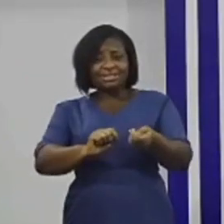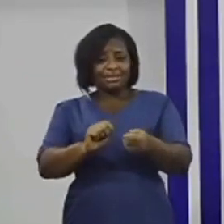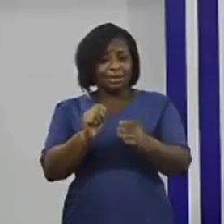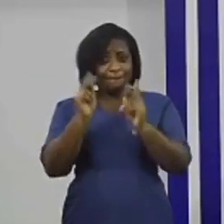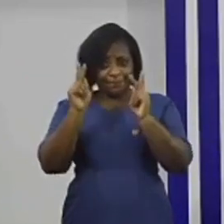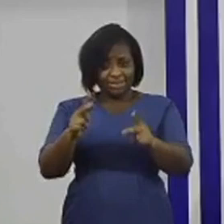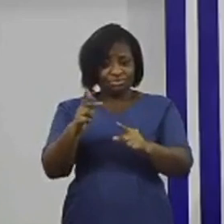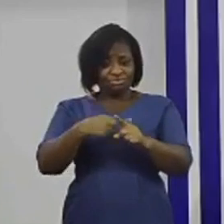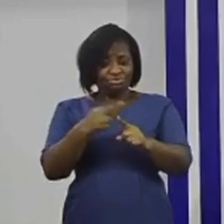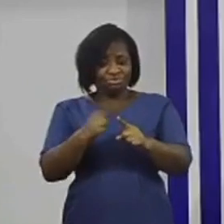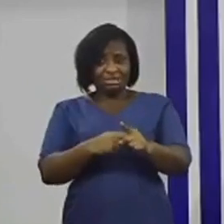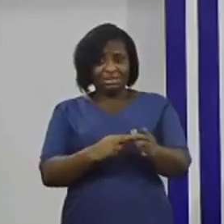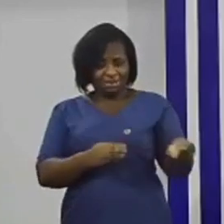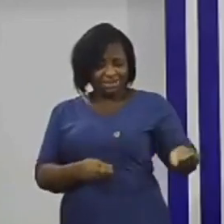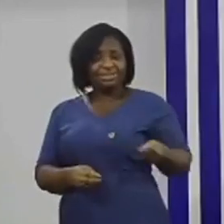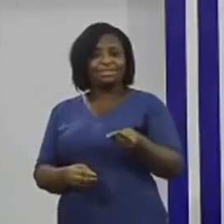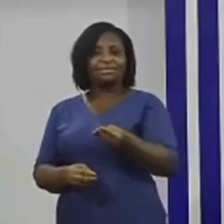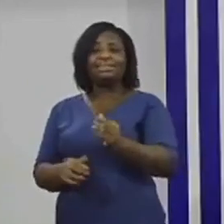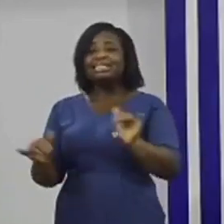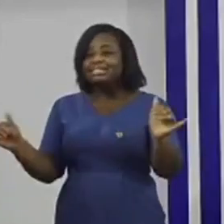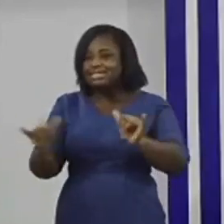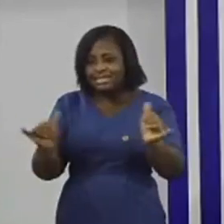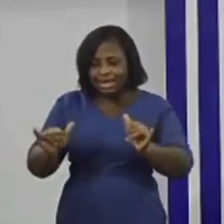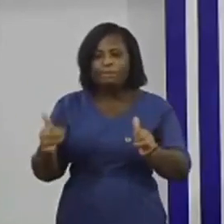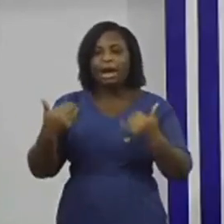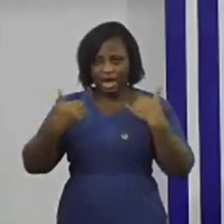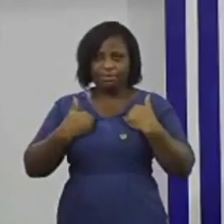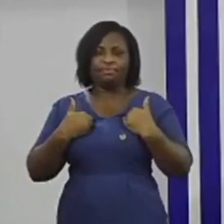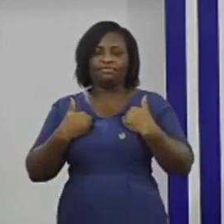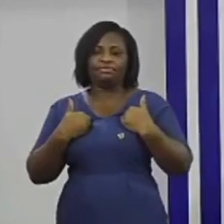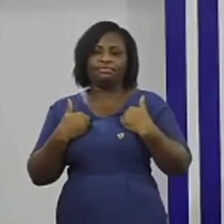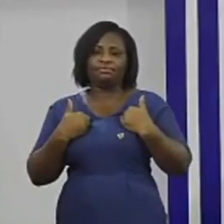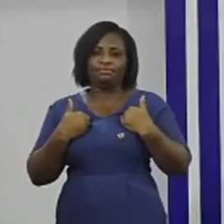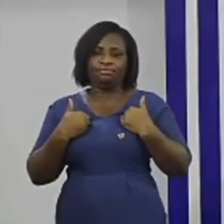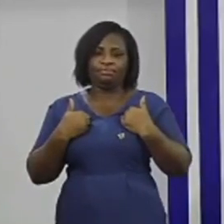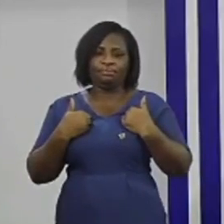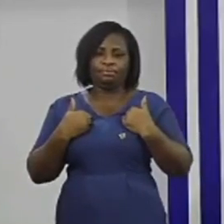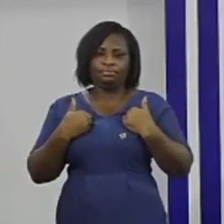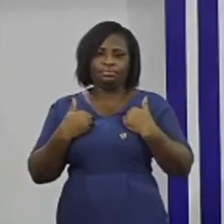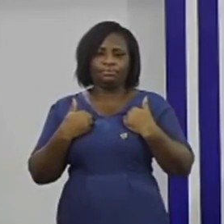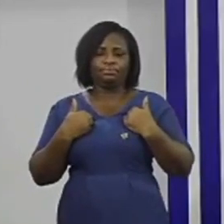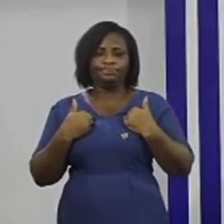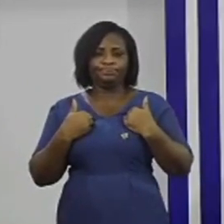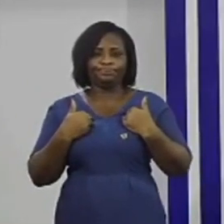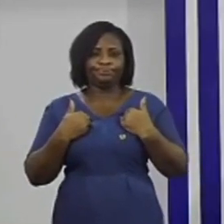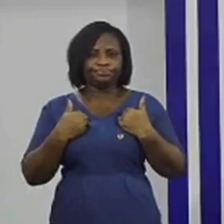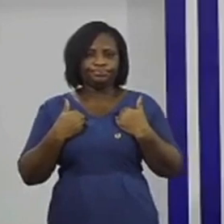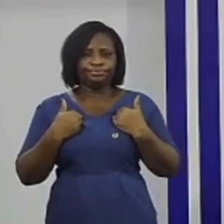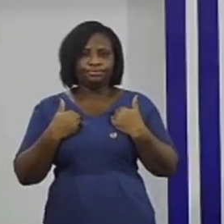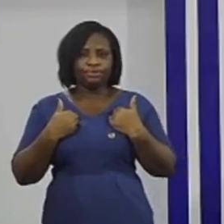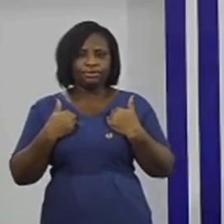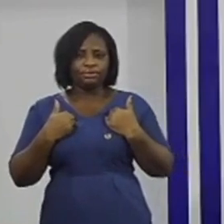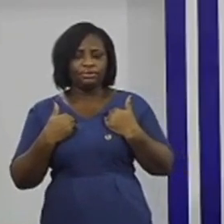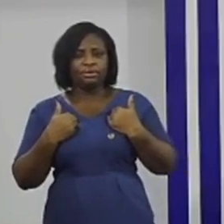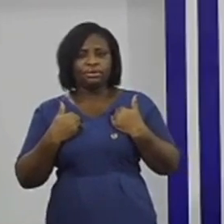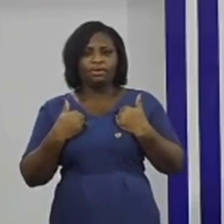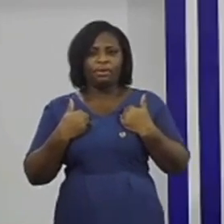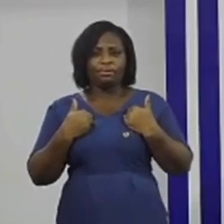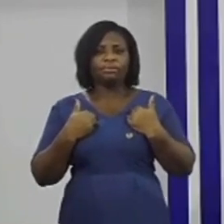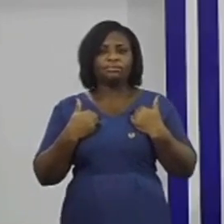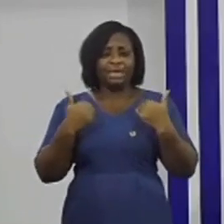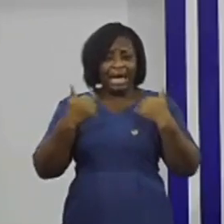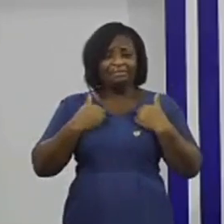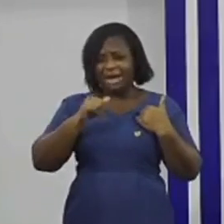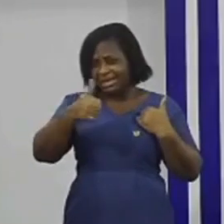carisimilar criminal sanctions. There is a misery of other